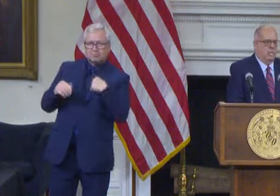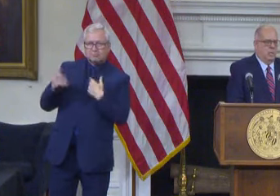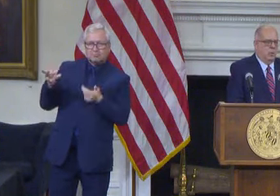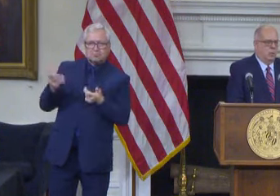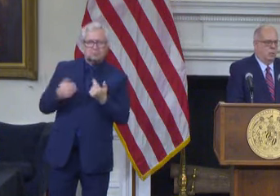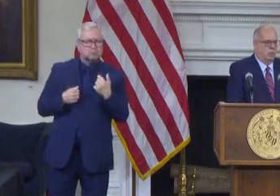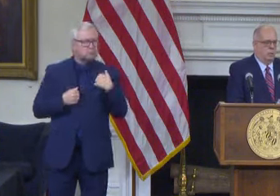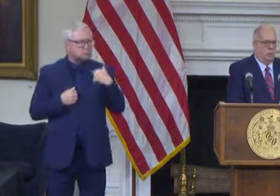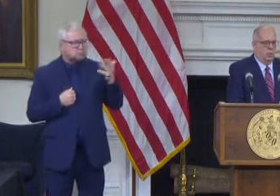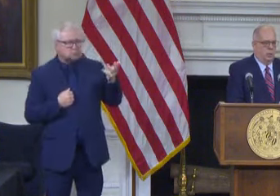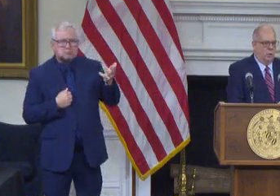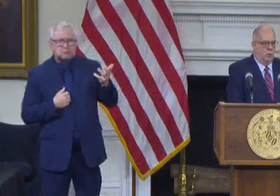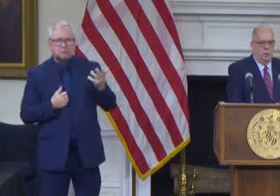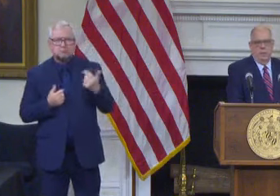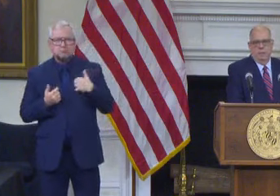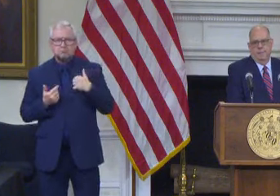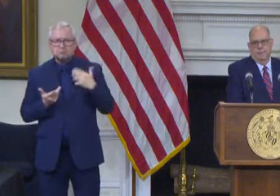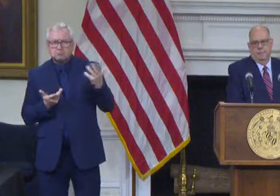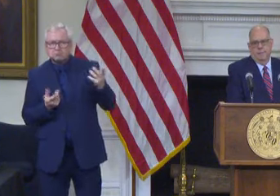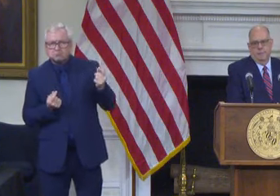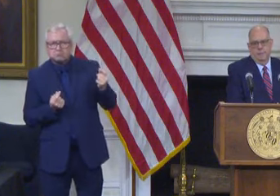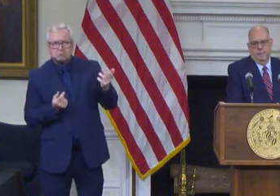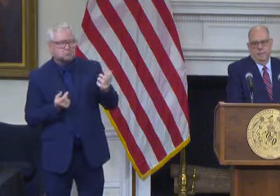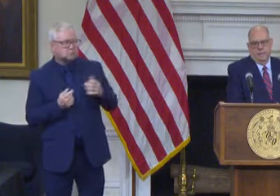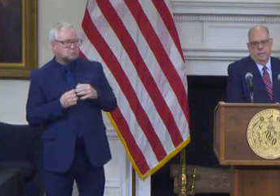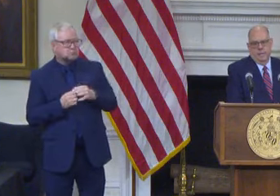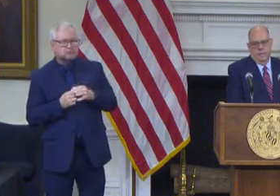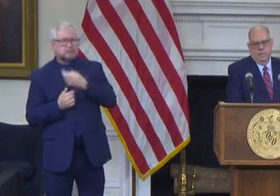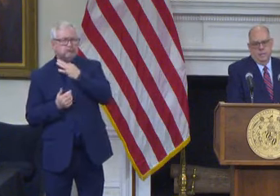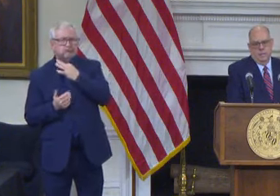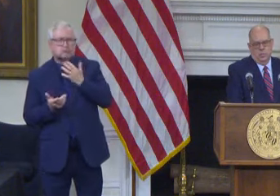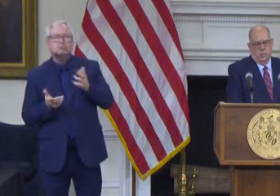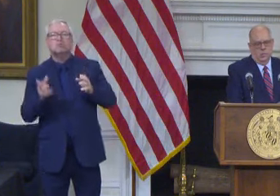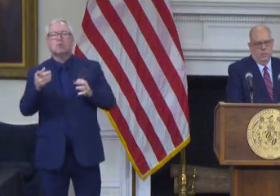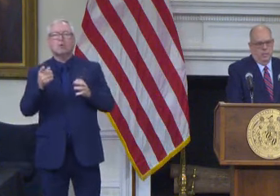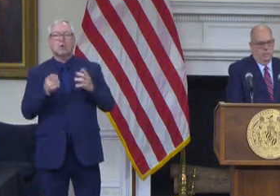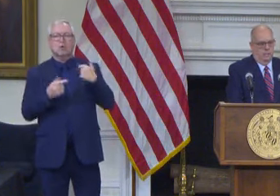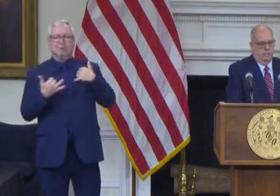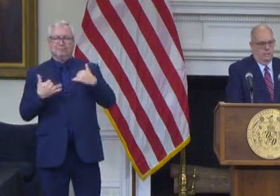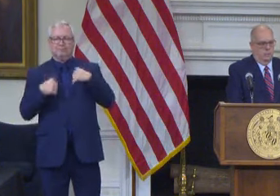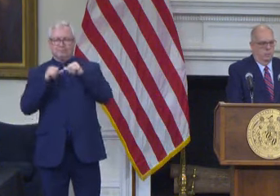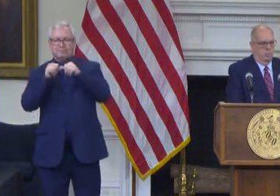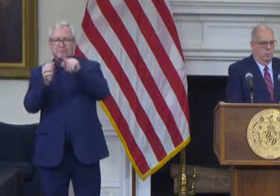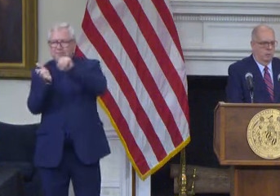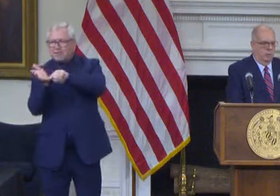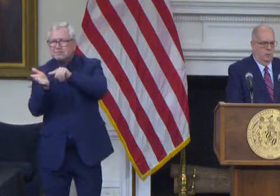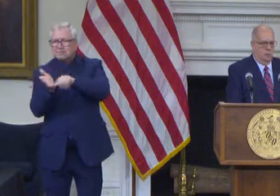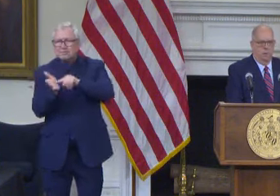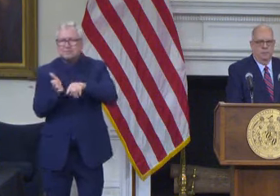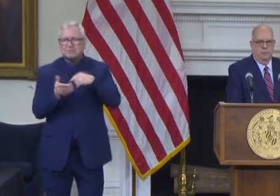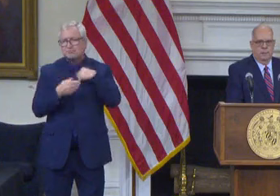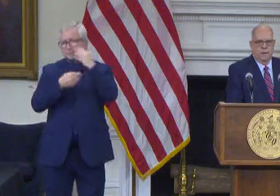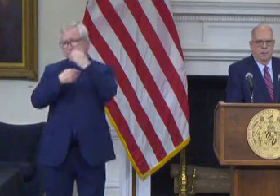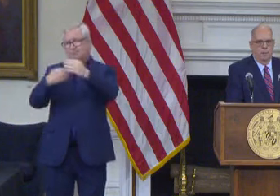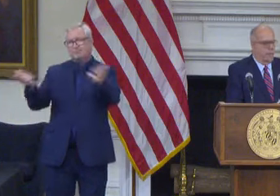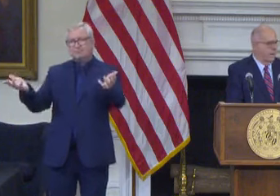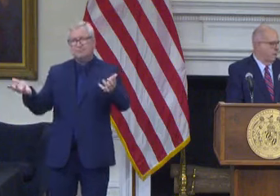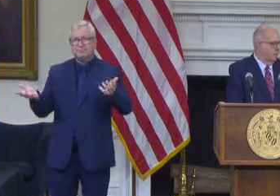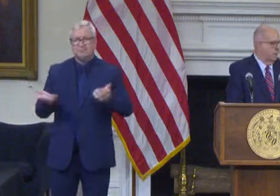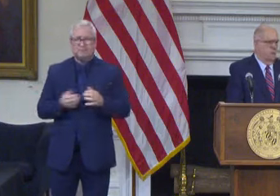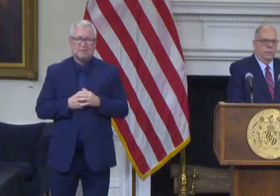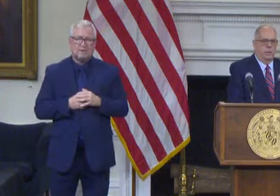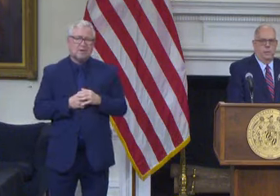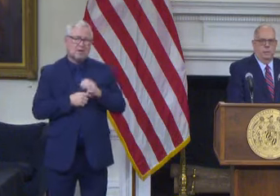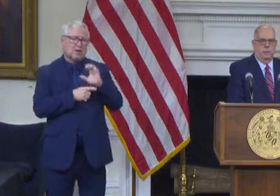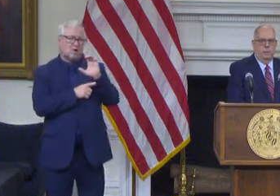well it's a it's an ongoing you know investigation I'll just say that you know it was a you know cyber attack